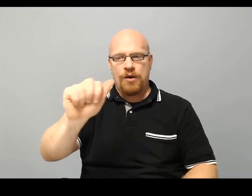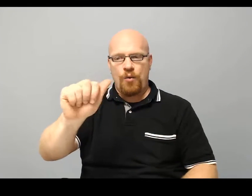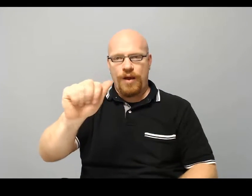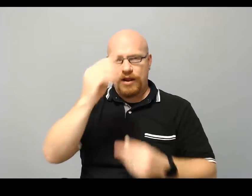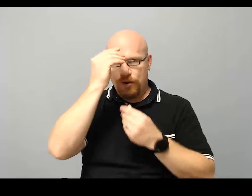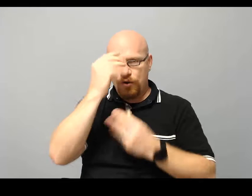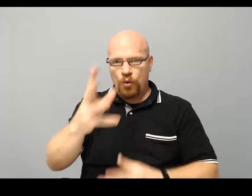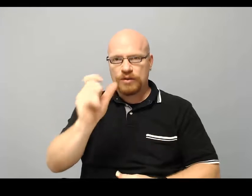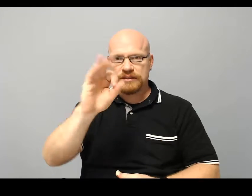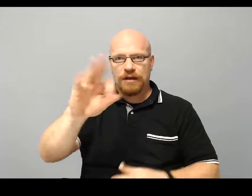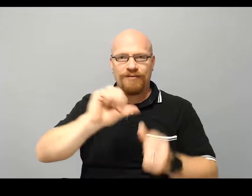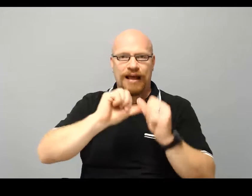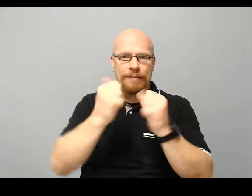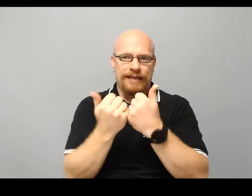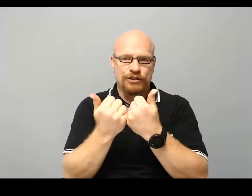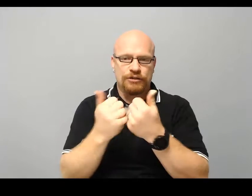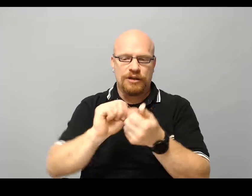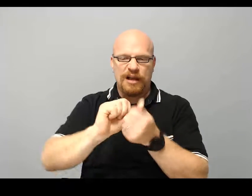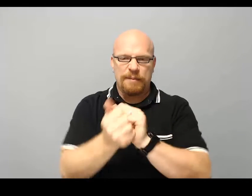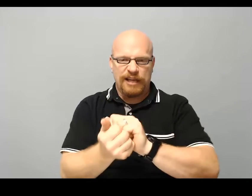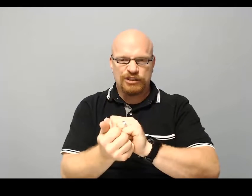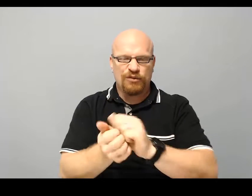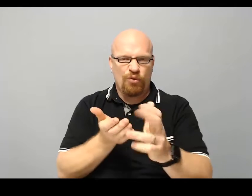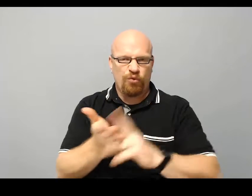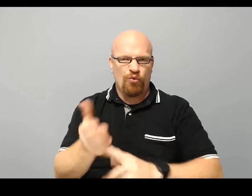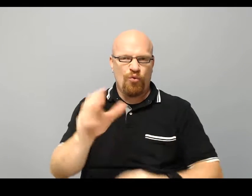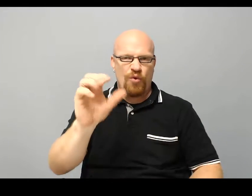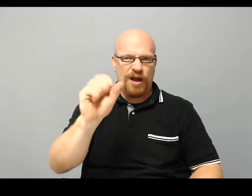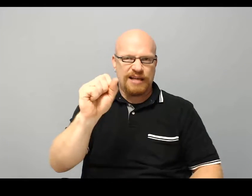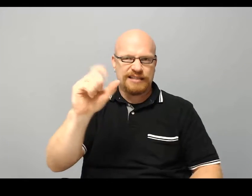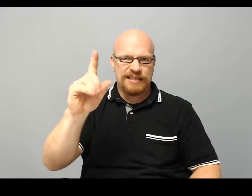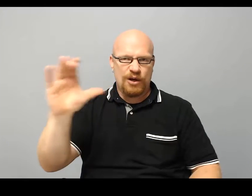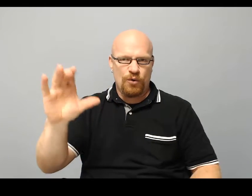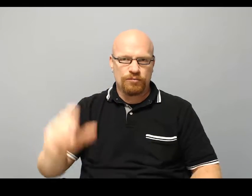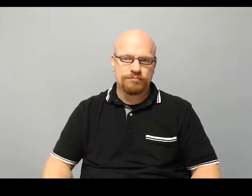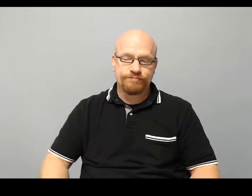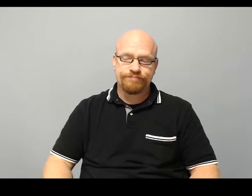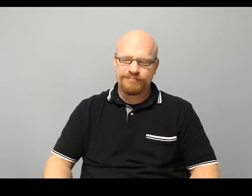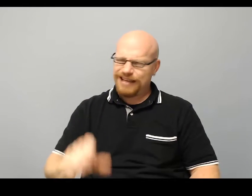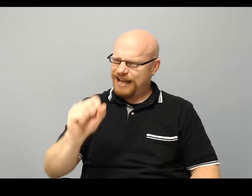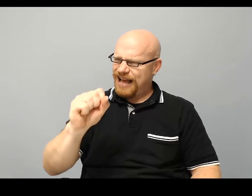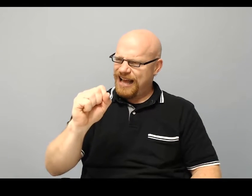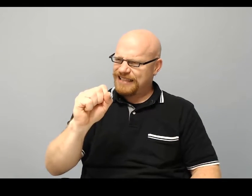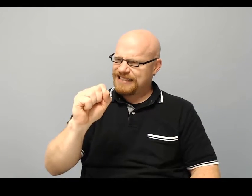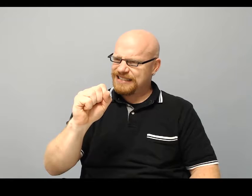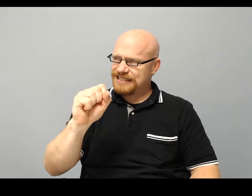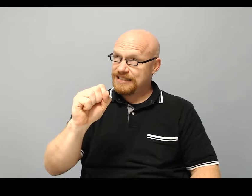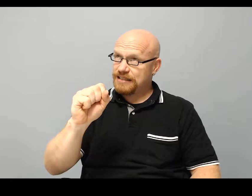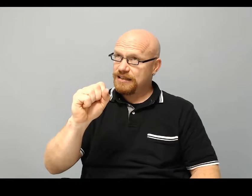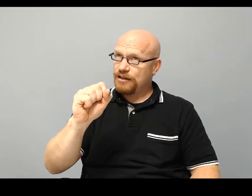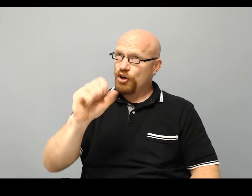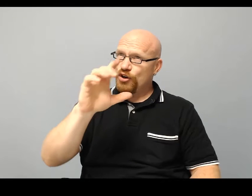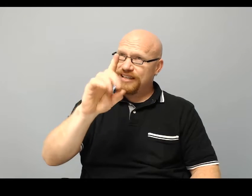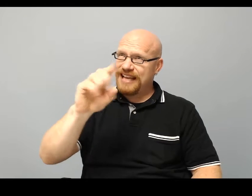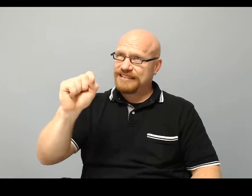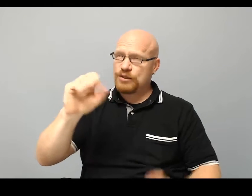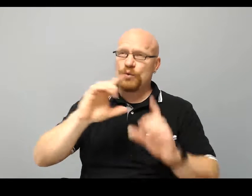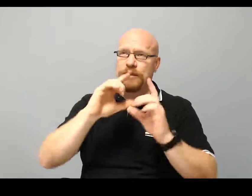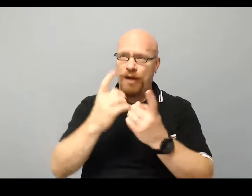a way, notice of accommodation. Accommodation. Through SDO. S-D-S-O, Department